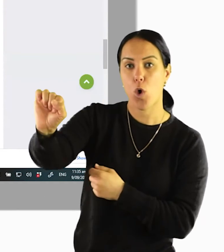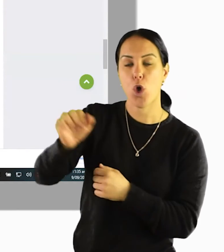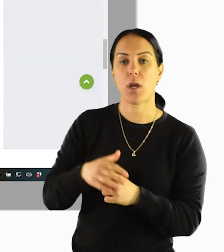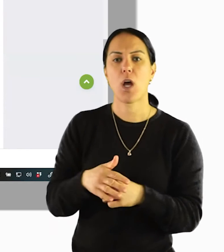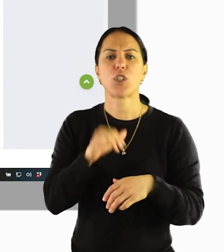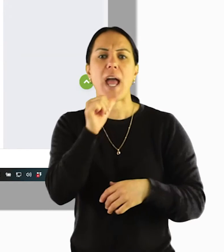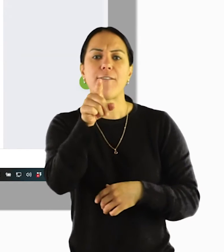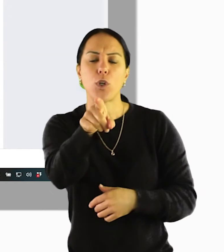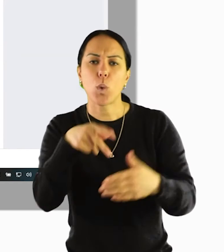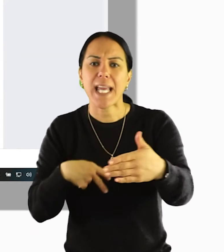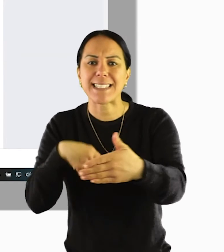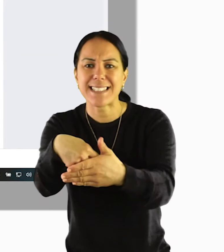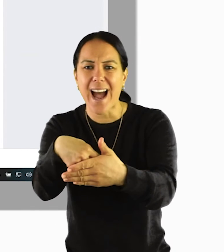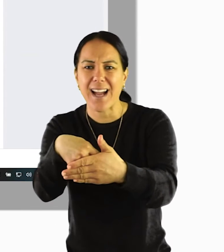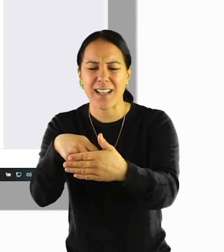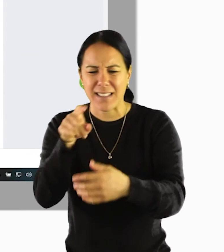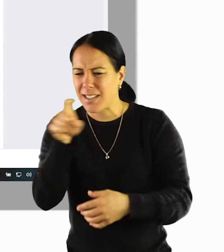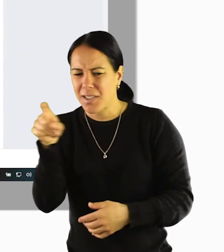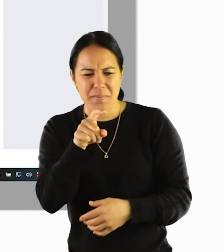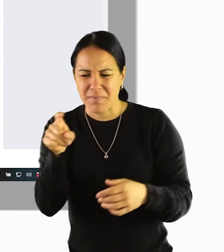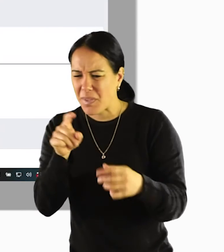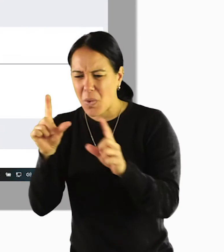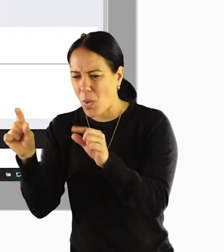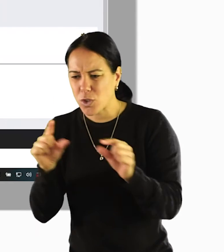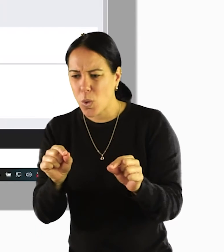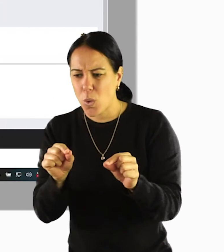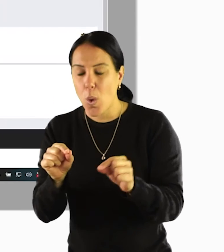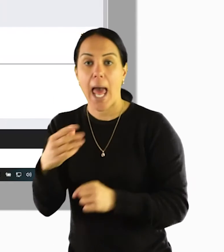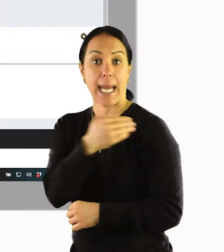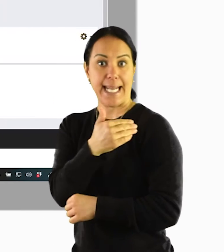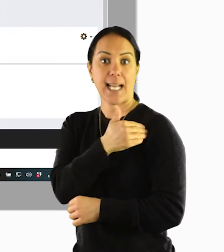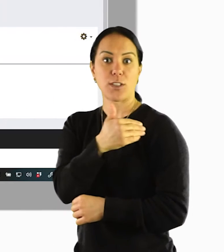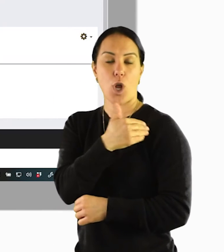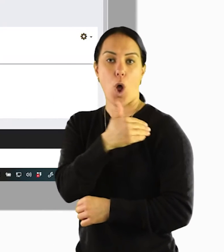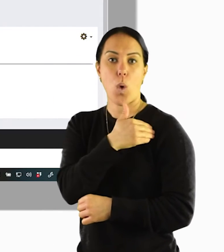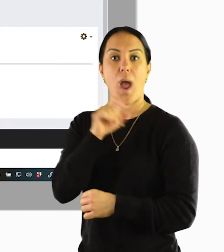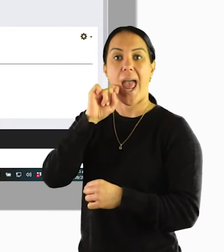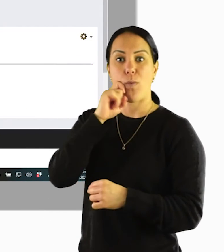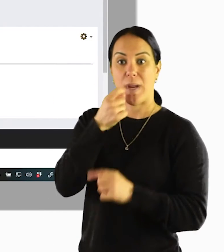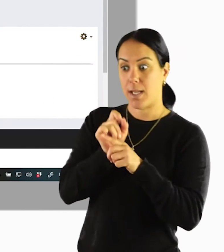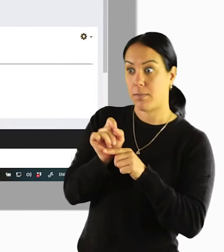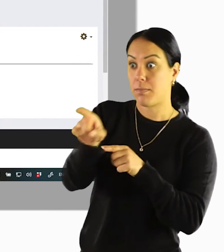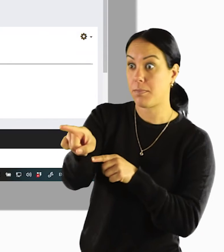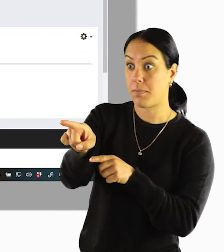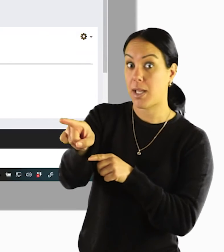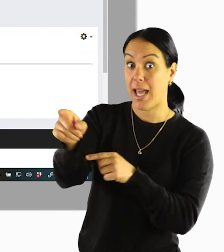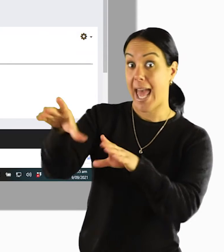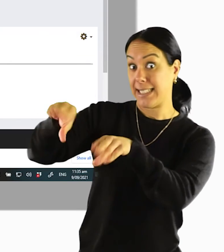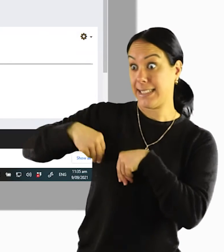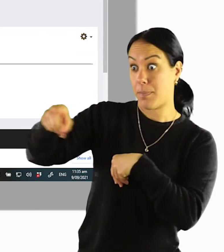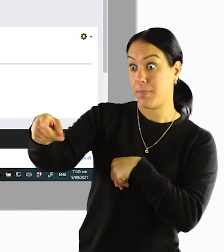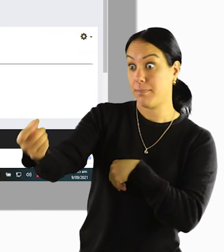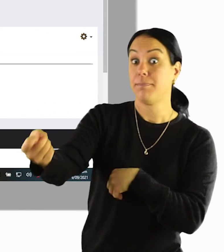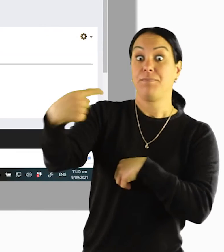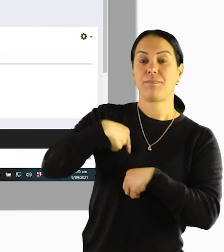for her. So if you get stuck in a module and you can't get past something, just let us know and we can jump on and just drive it for